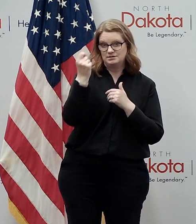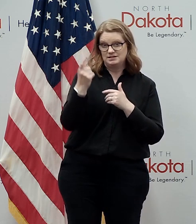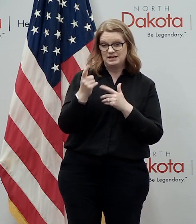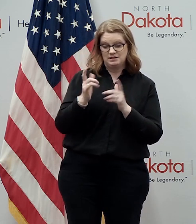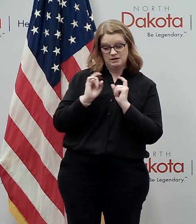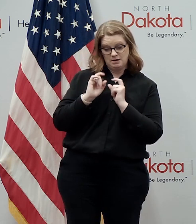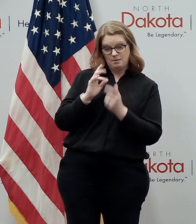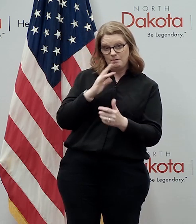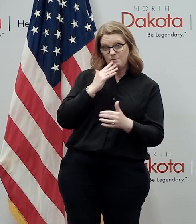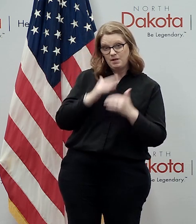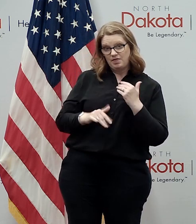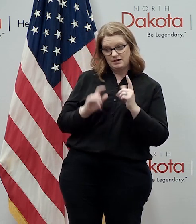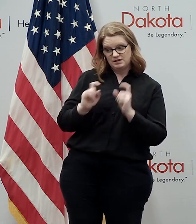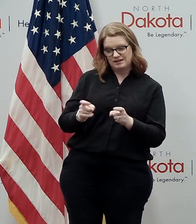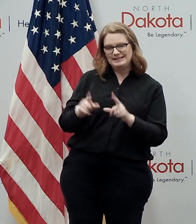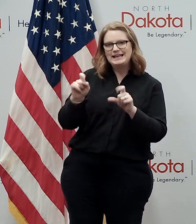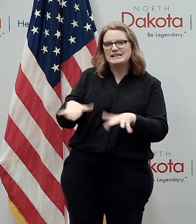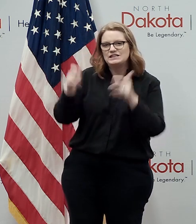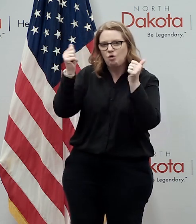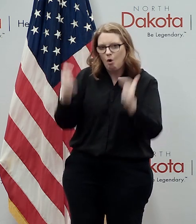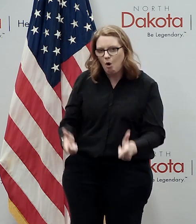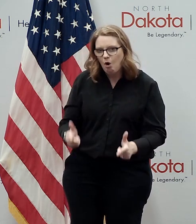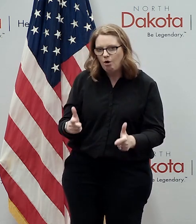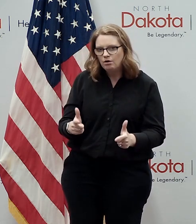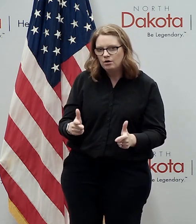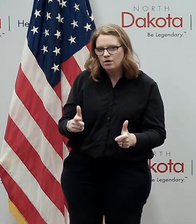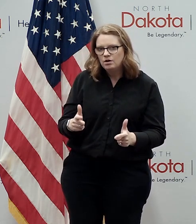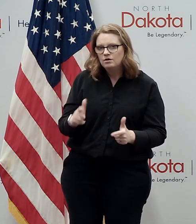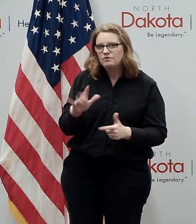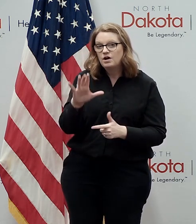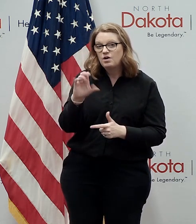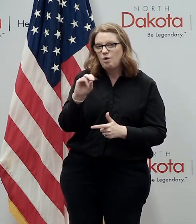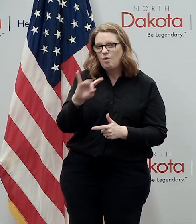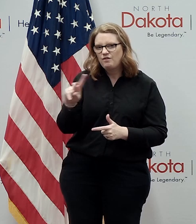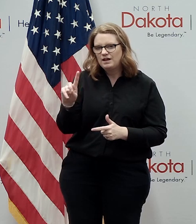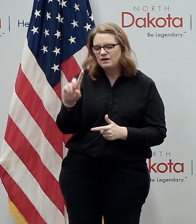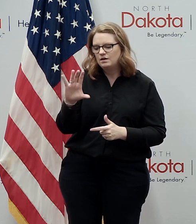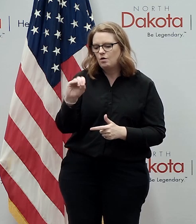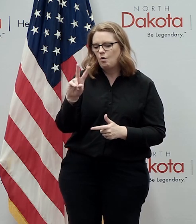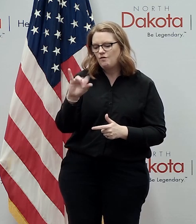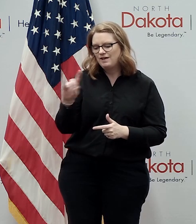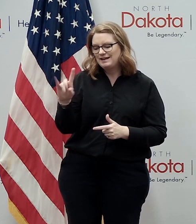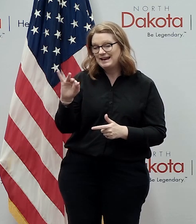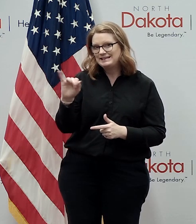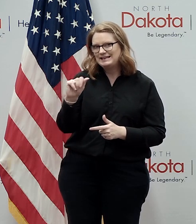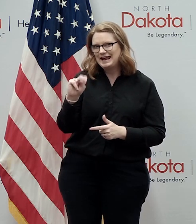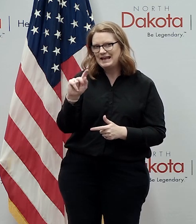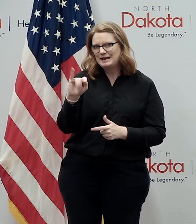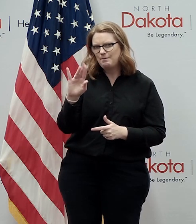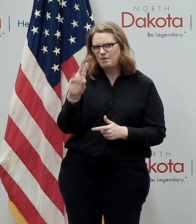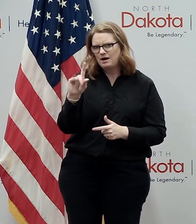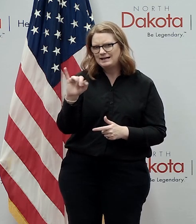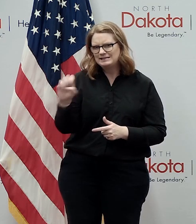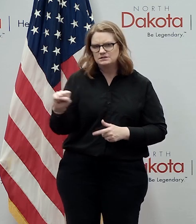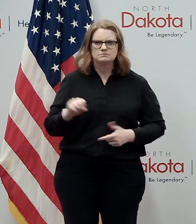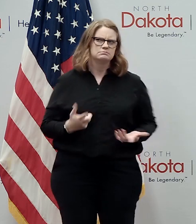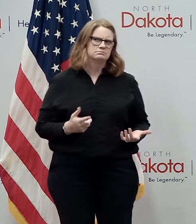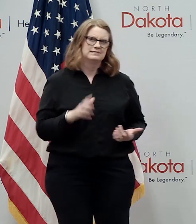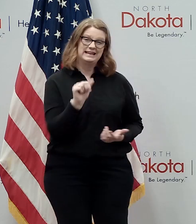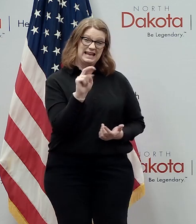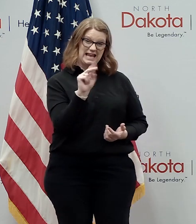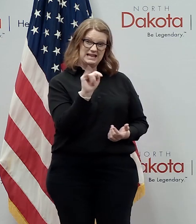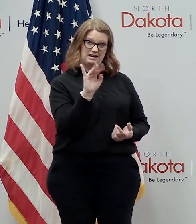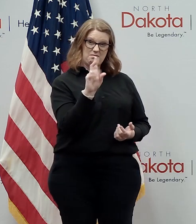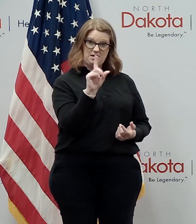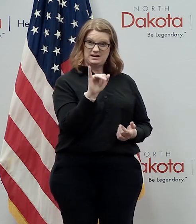blood donations for covid 19 antibodies for free which means another way of saying that is some people said hey how do i get an antibody